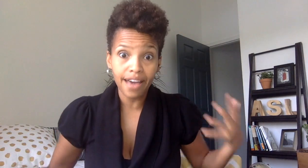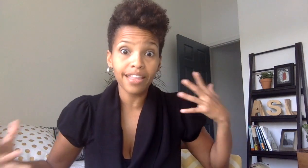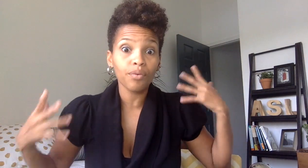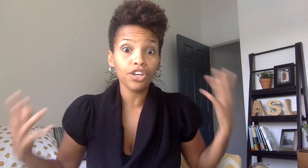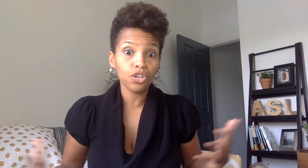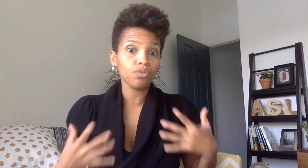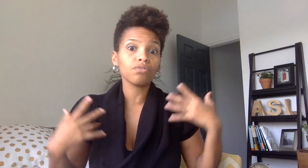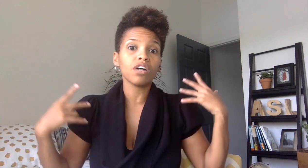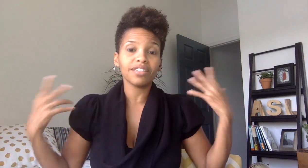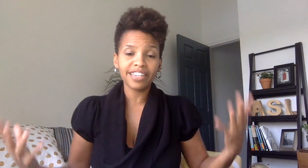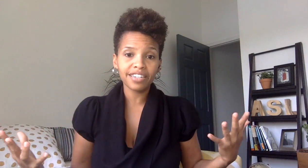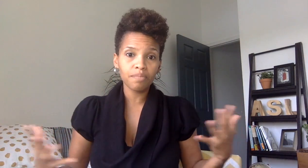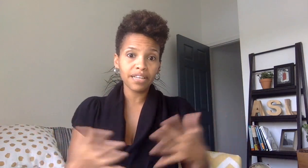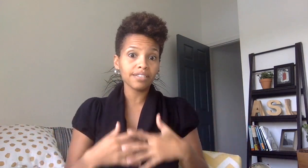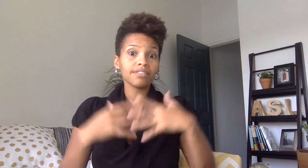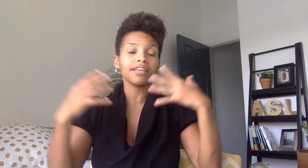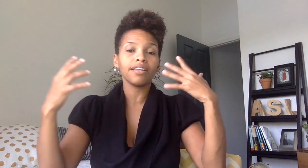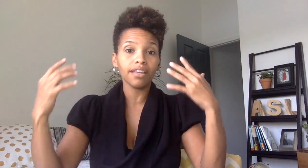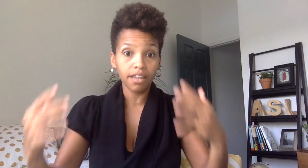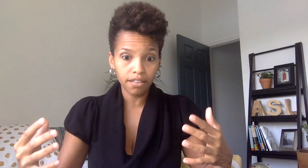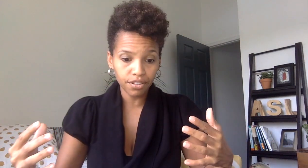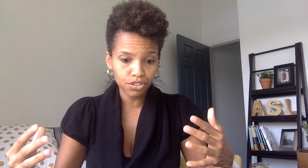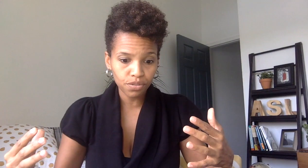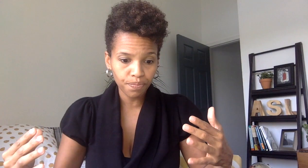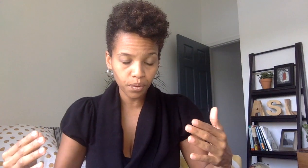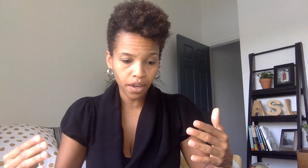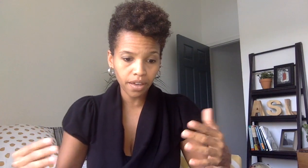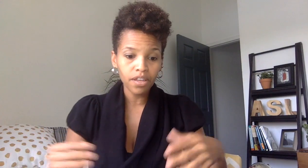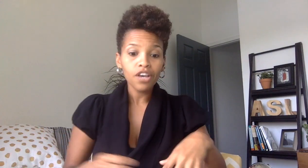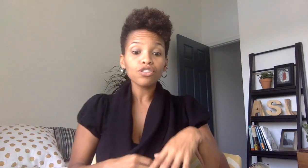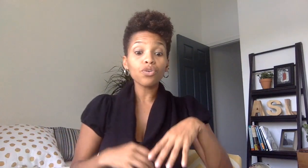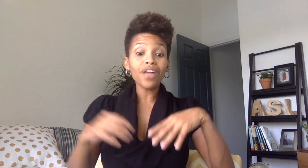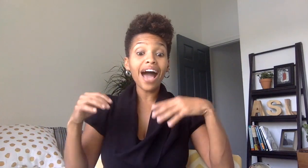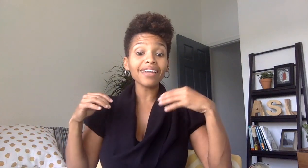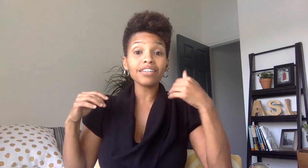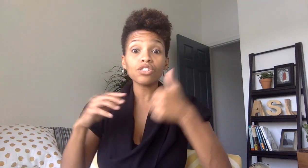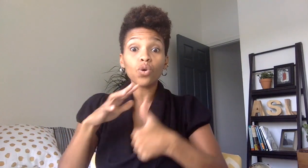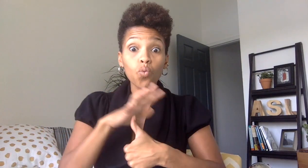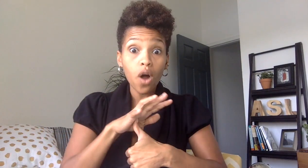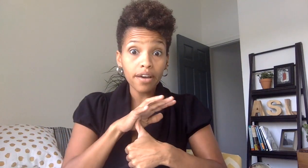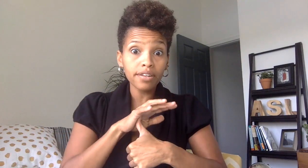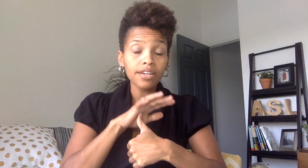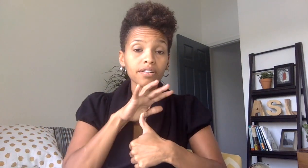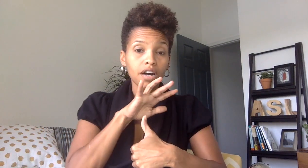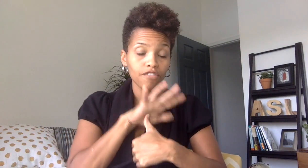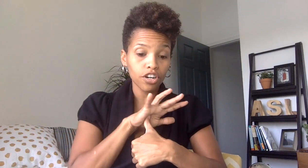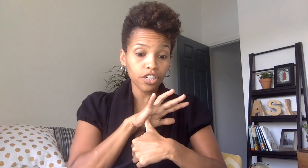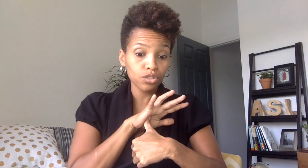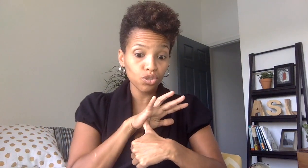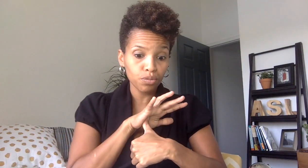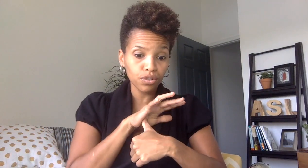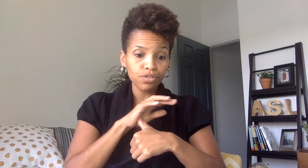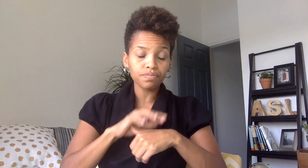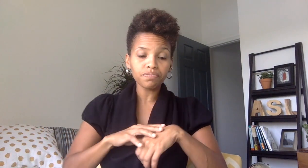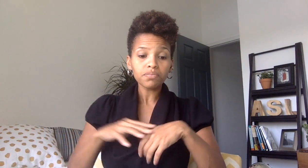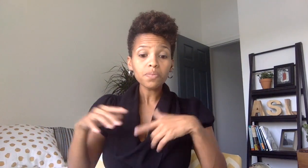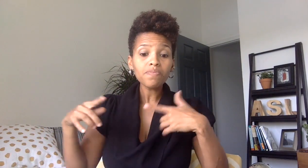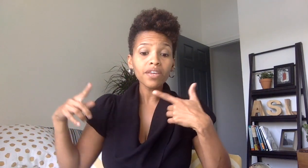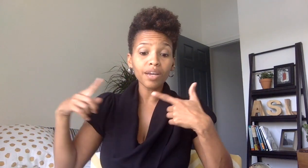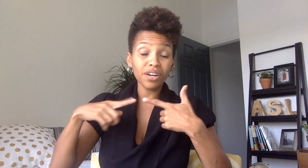that we use on a day-to-day basis in English okay so that is one of our consumers that we're going